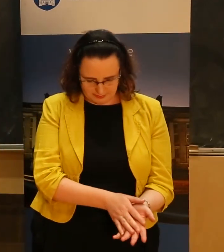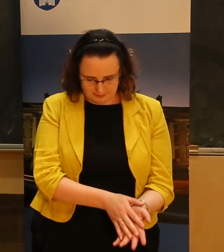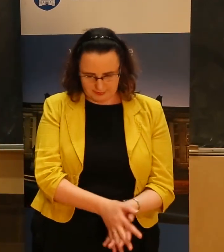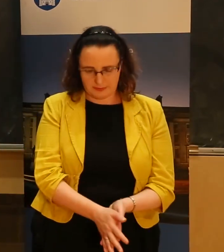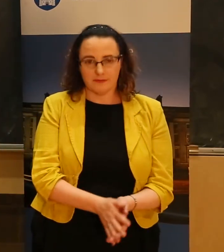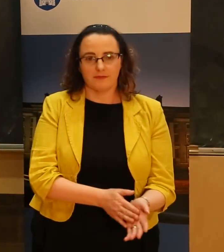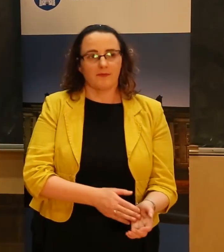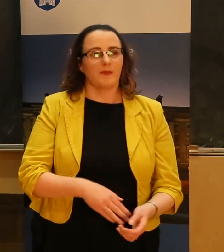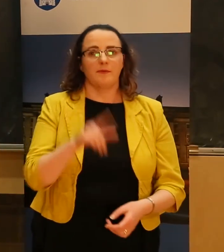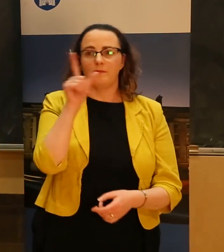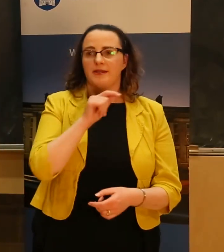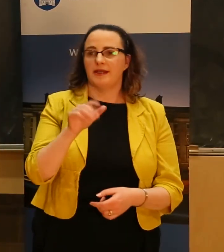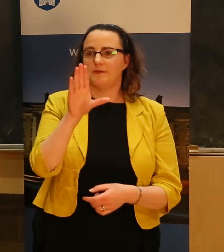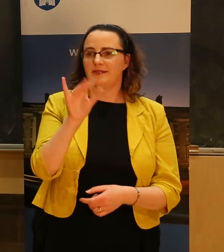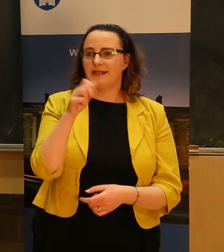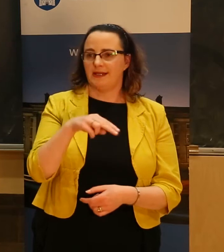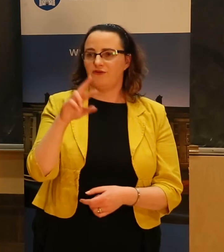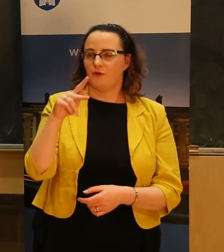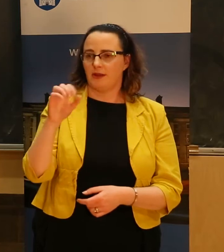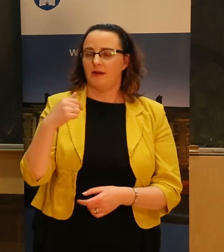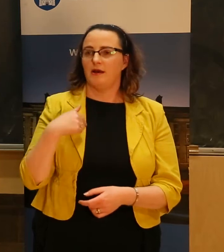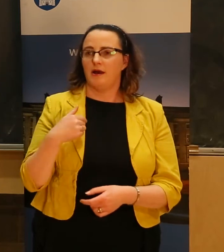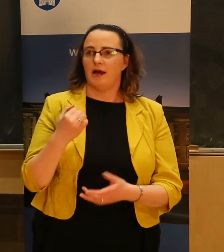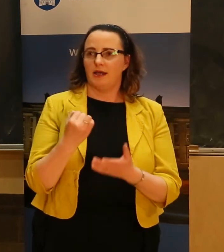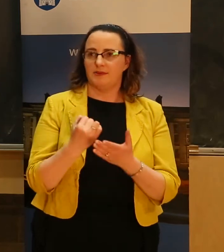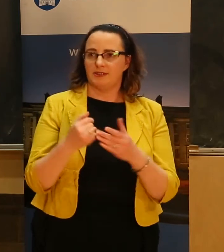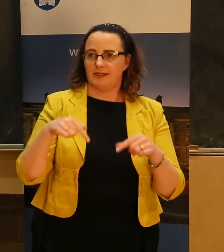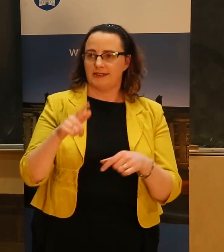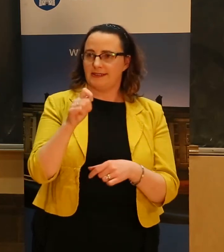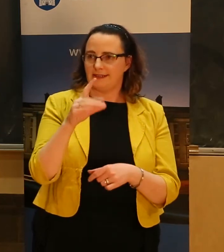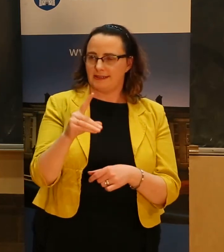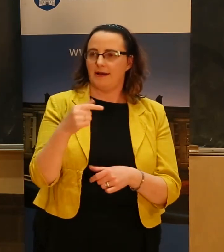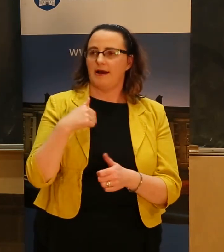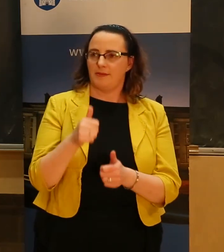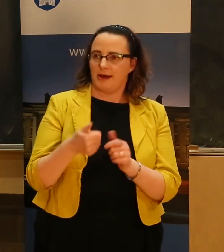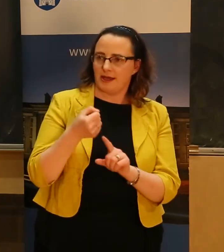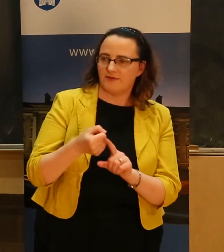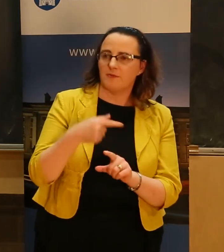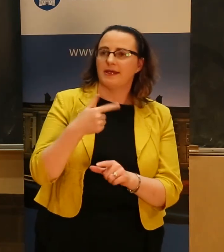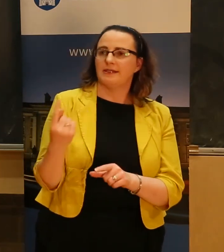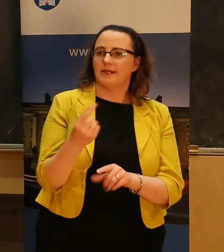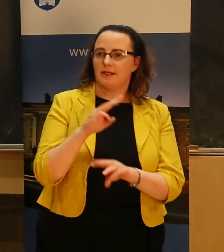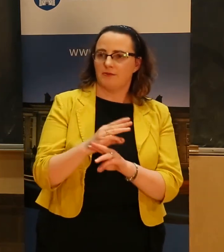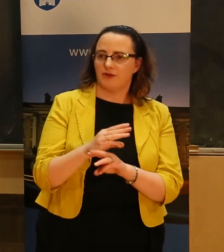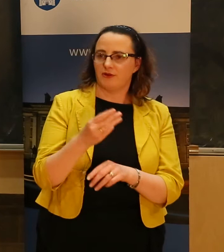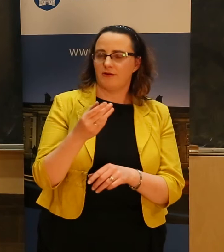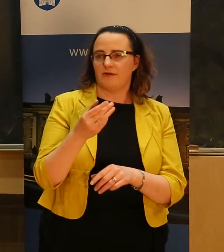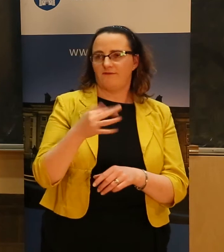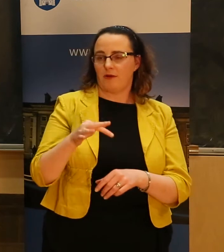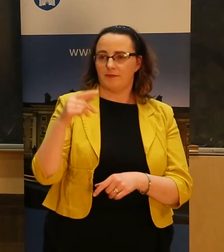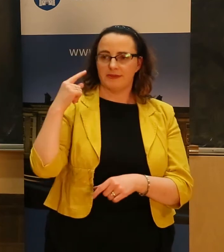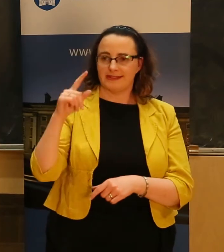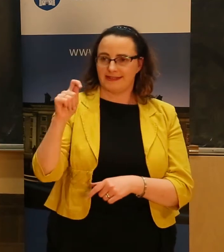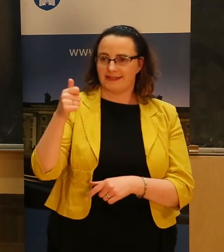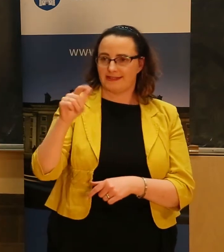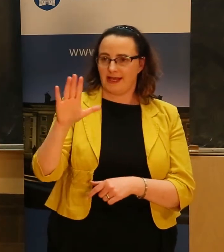My name is Lynn Ruan. I am a Trinity student, an activist, a single mother of two from Tala. I've spent